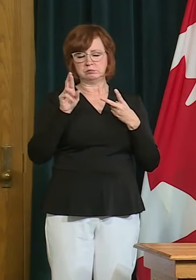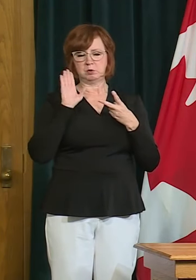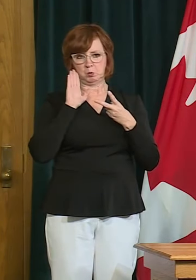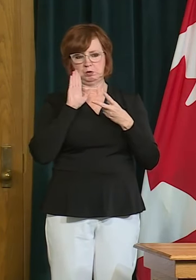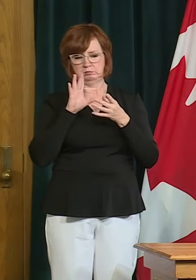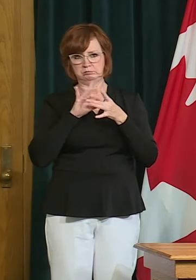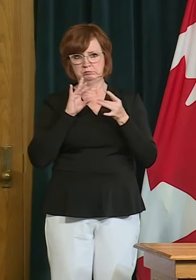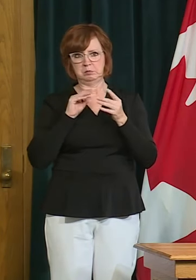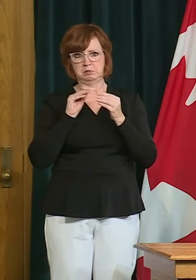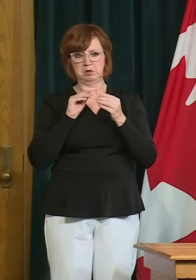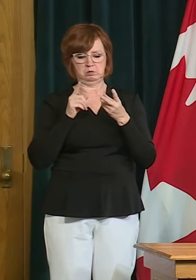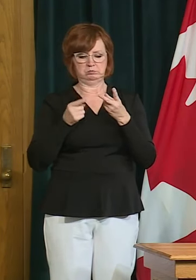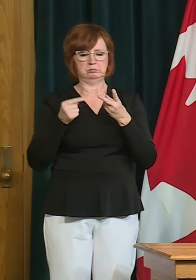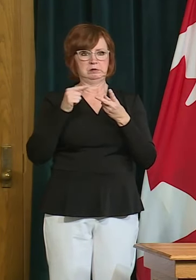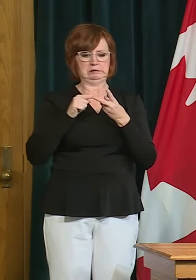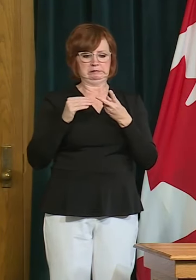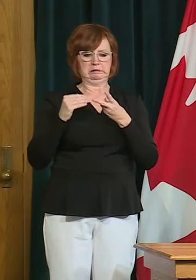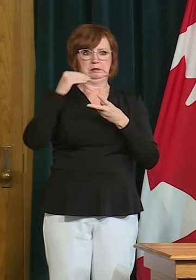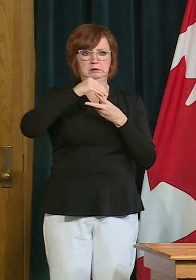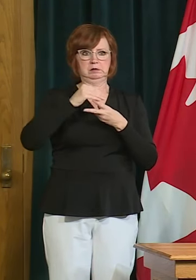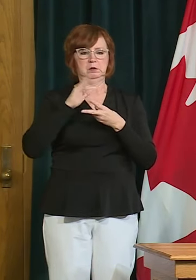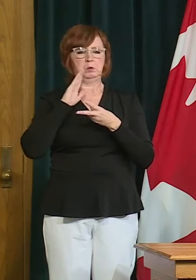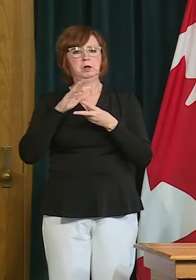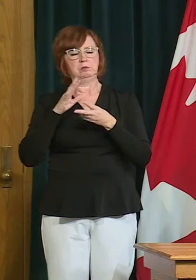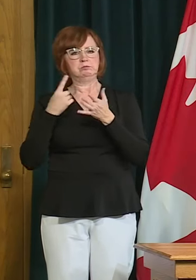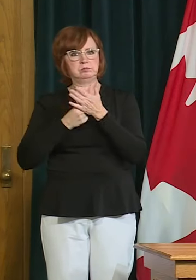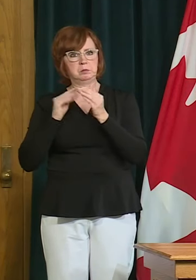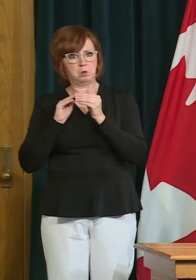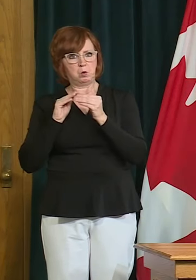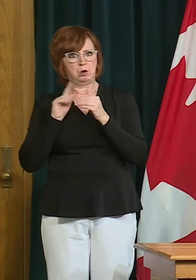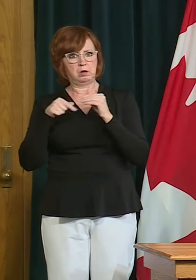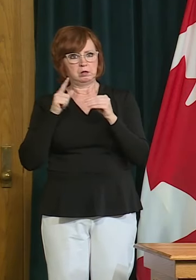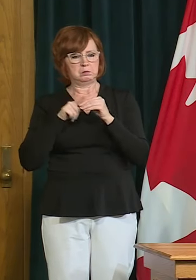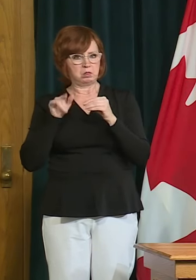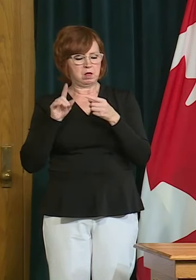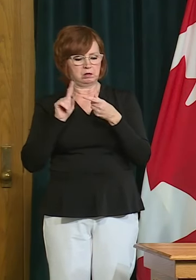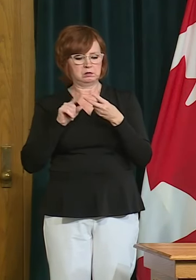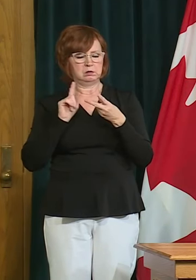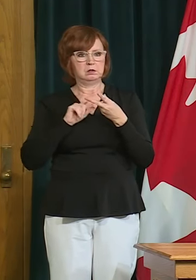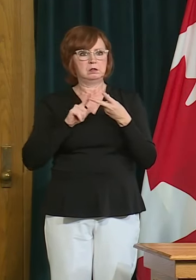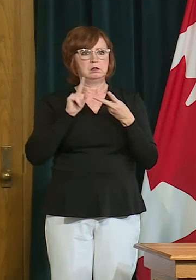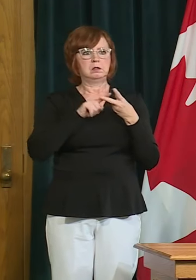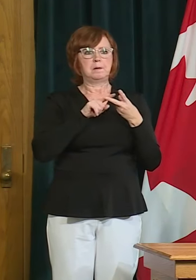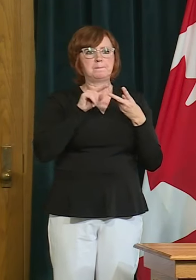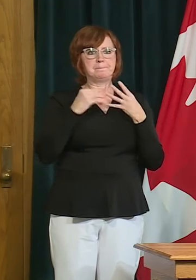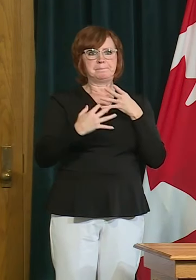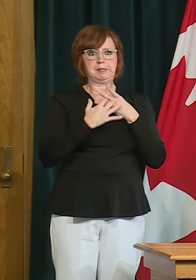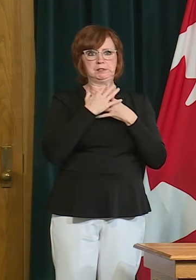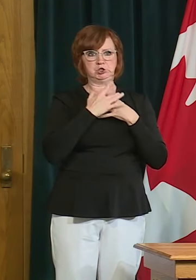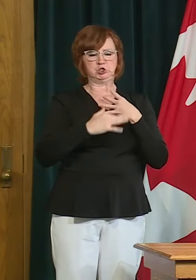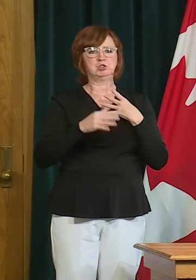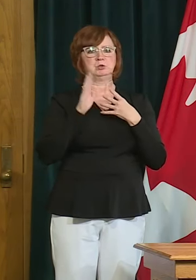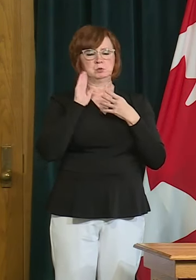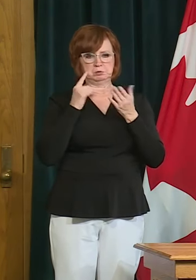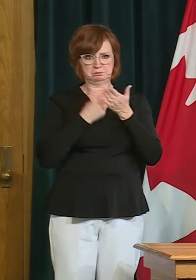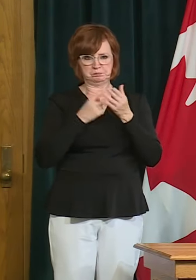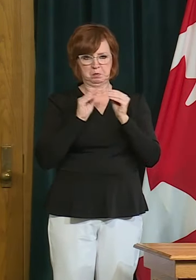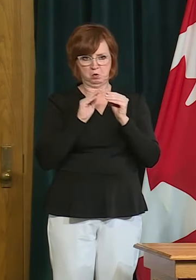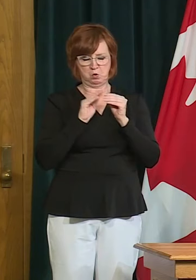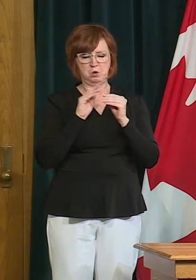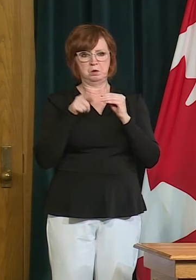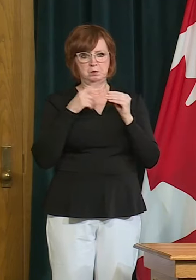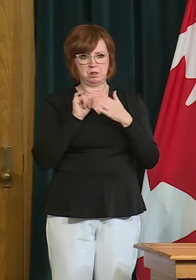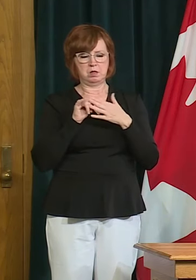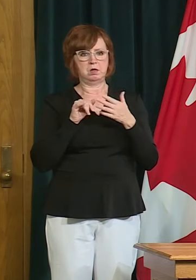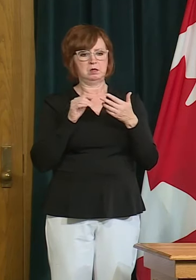say on the on the playgrounds in the days ahead as well as beaches and and ultimately um providing some guy is providing uh um some